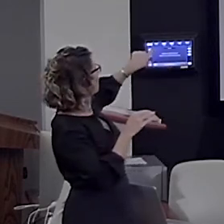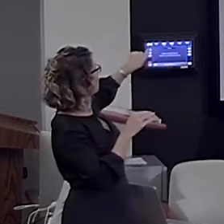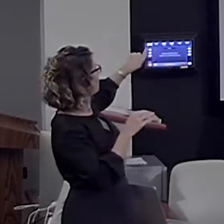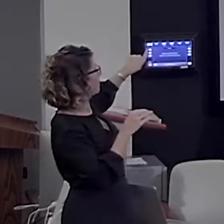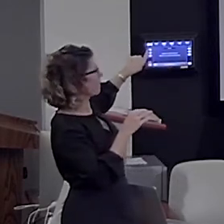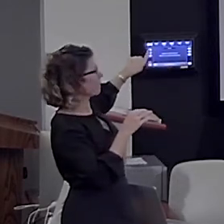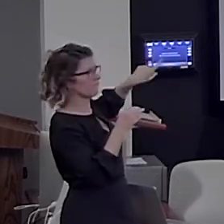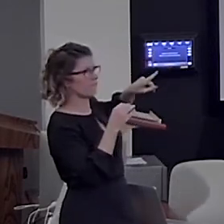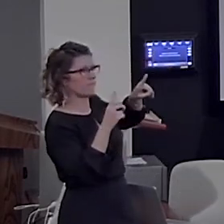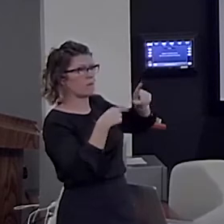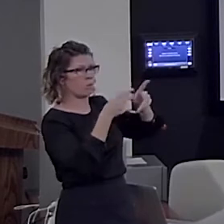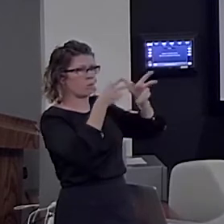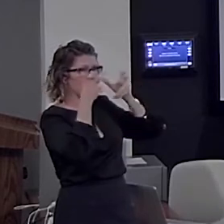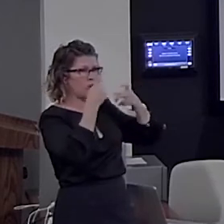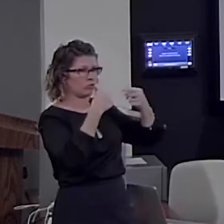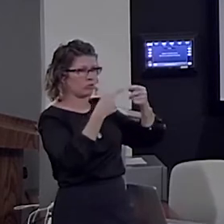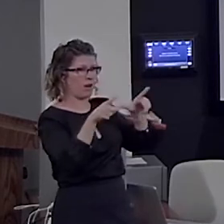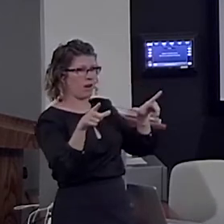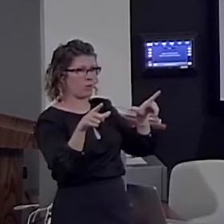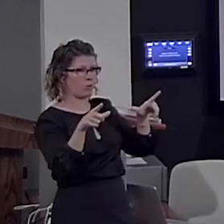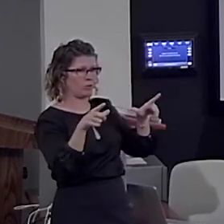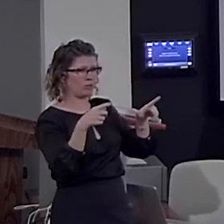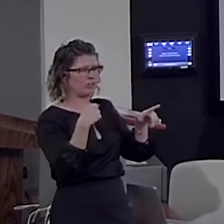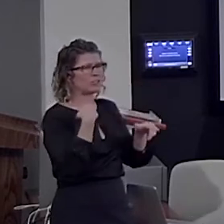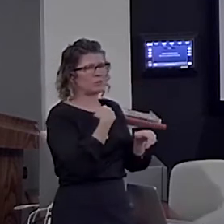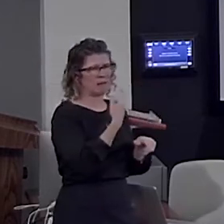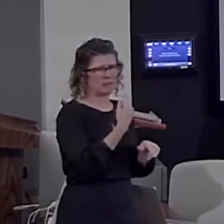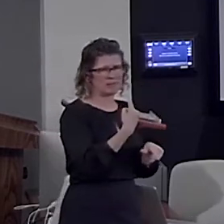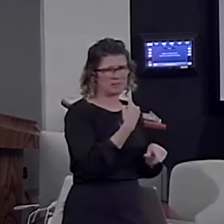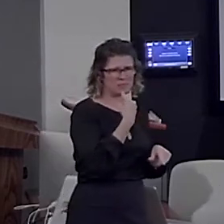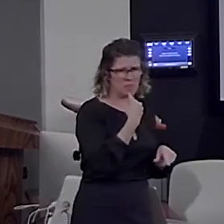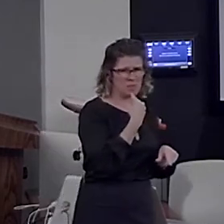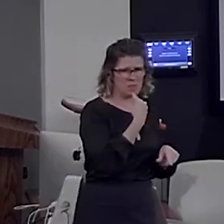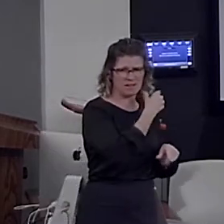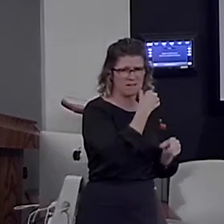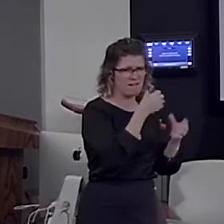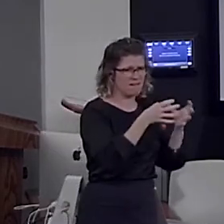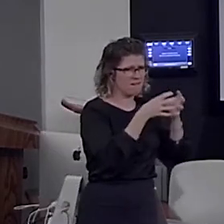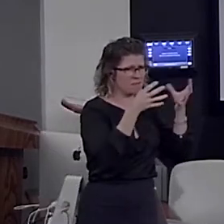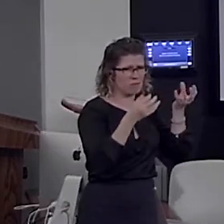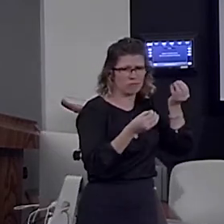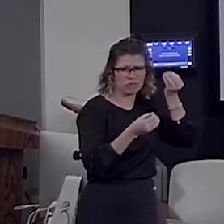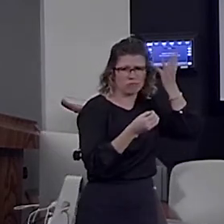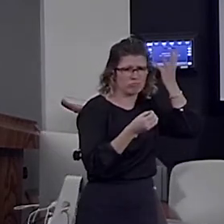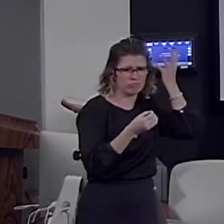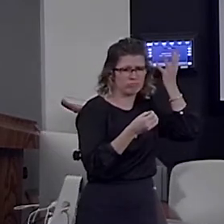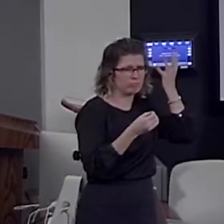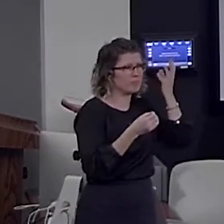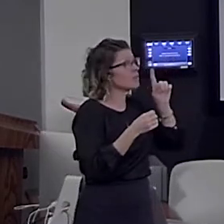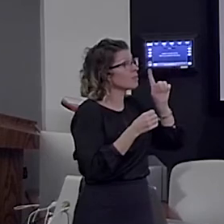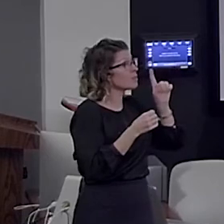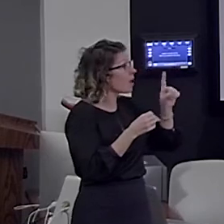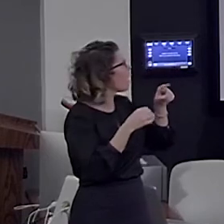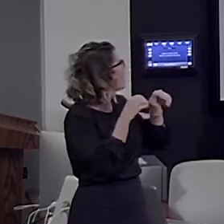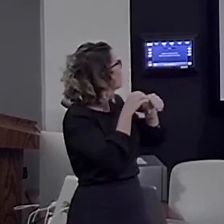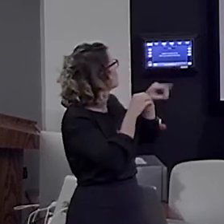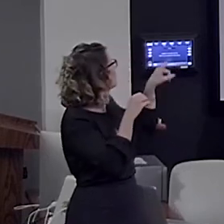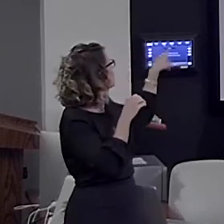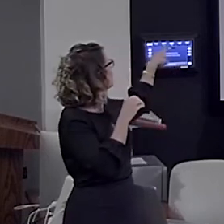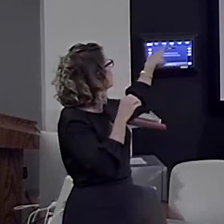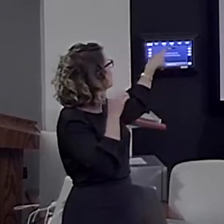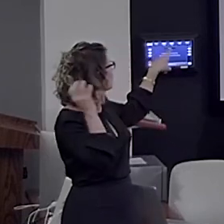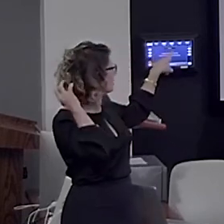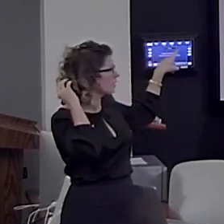spots. We were a little bit disappointed. It's low activation. There was a very strong activation, however, in the basal ganglia